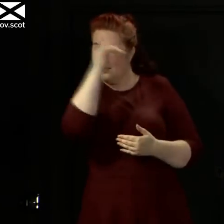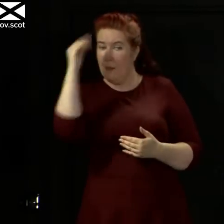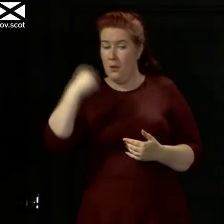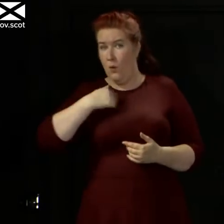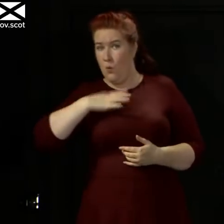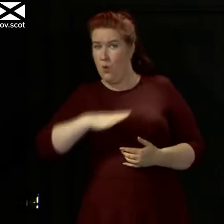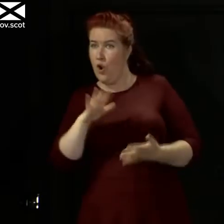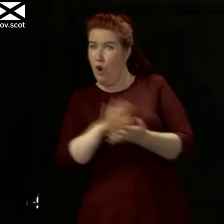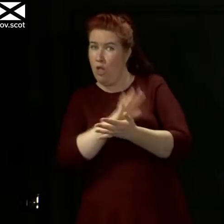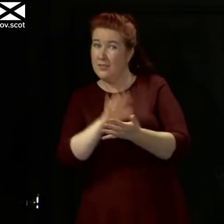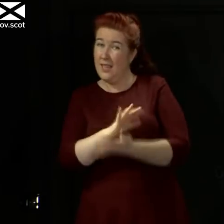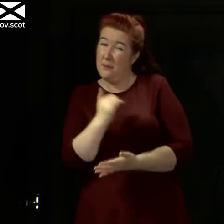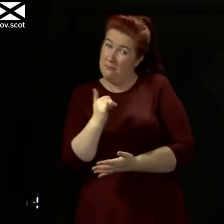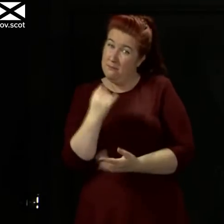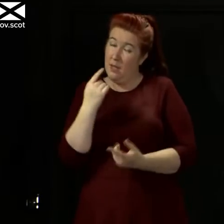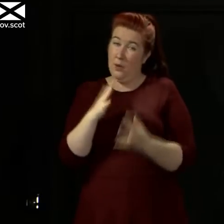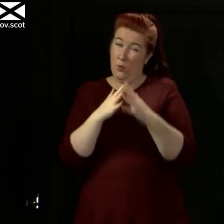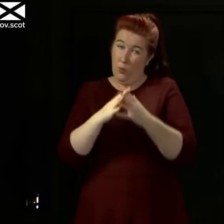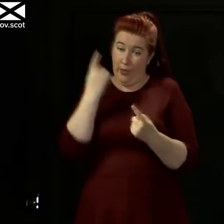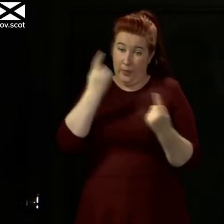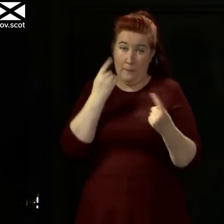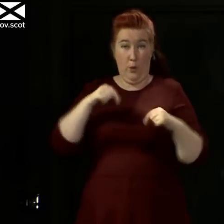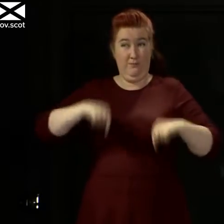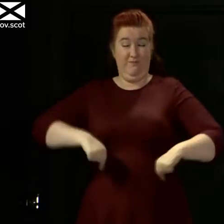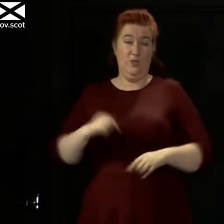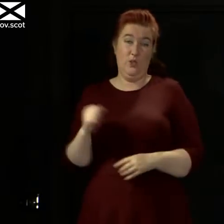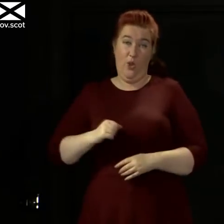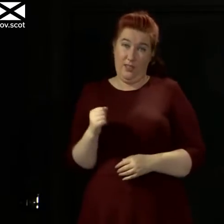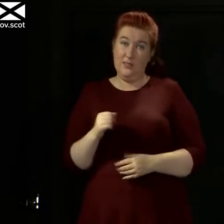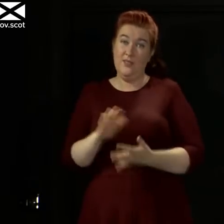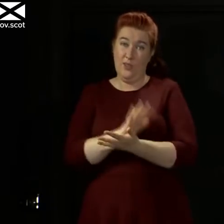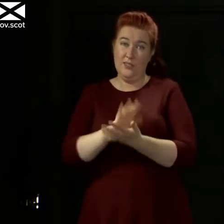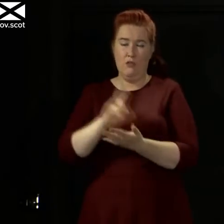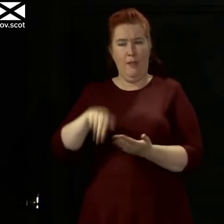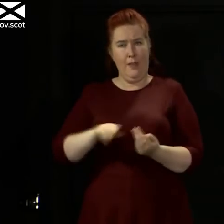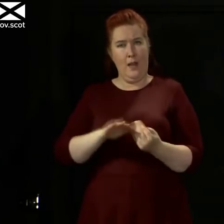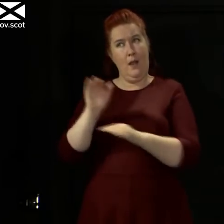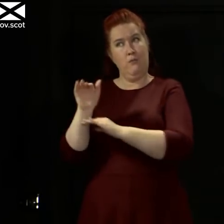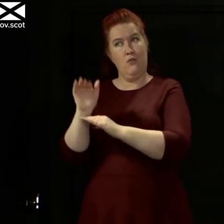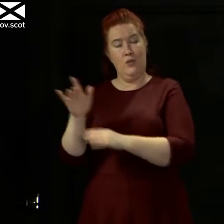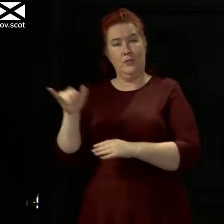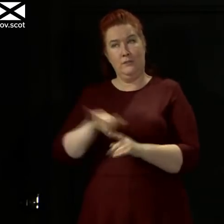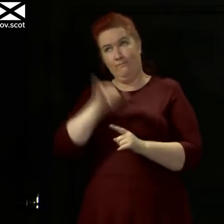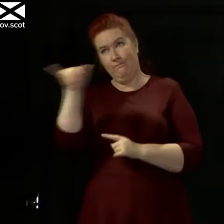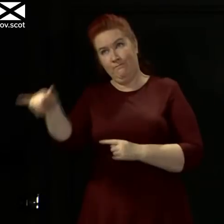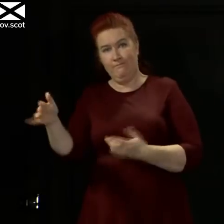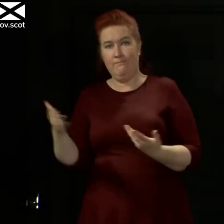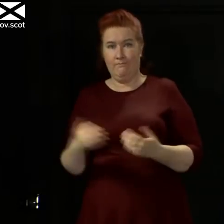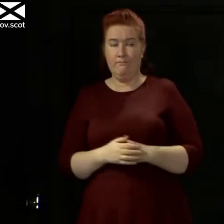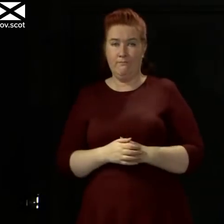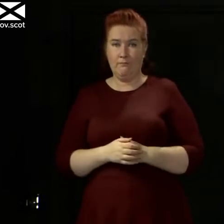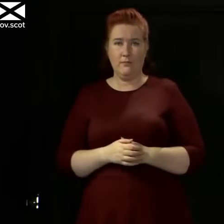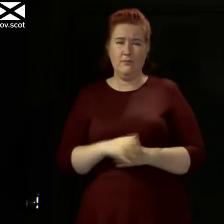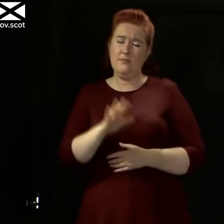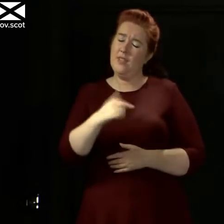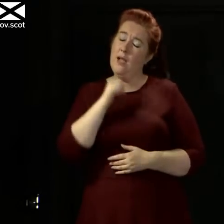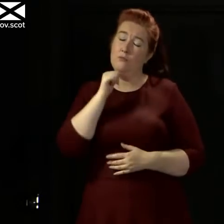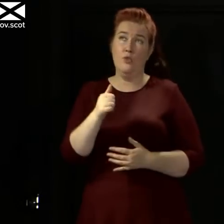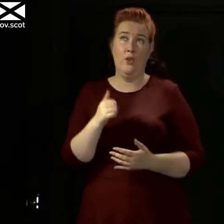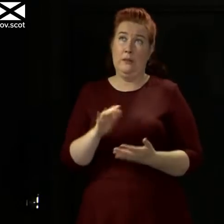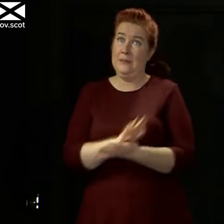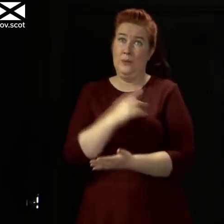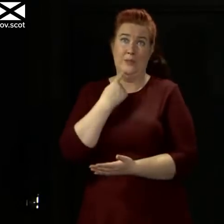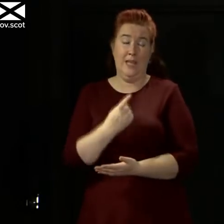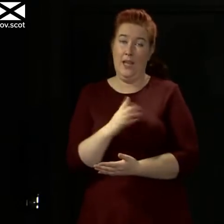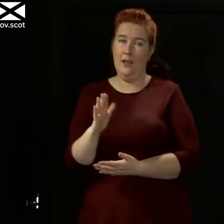summer, perhaps think about doing that in Scotland rather than going overseas. And I have no relish in saying this. I would love